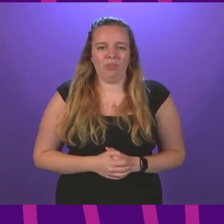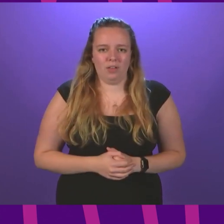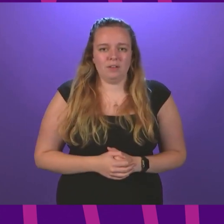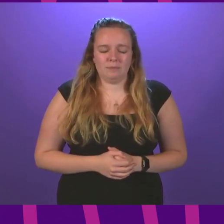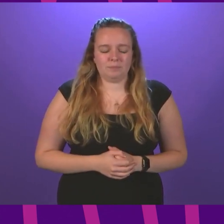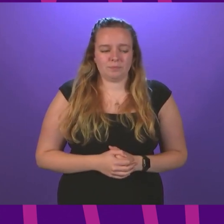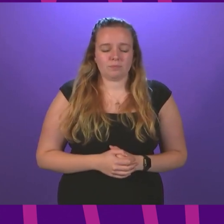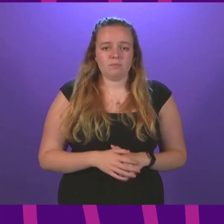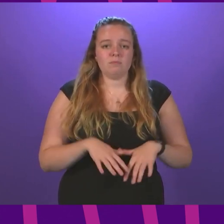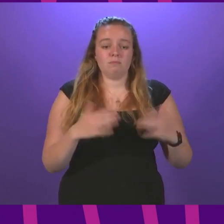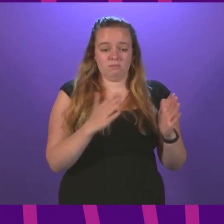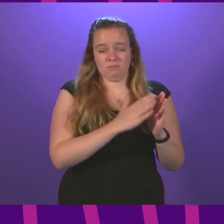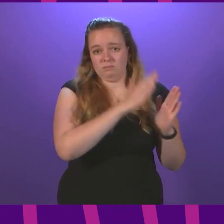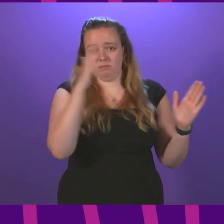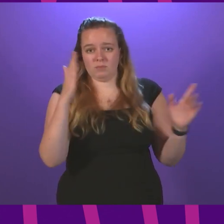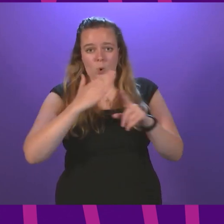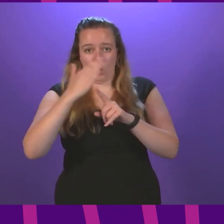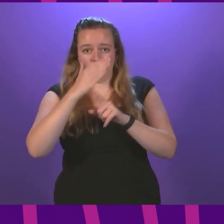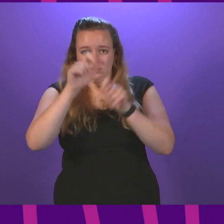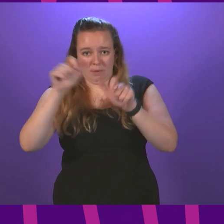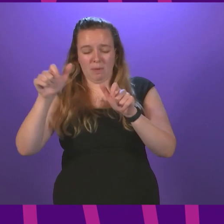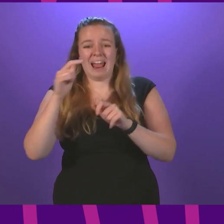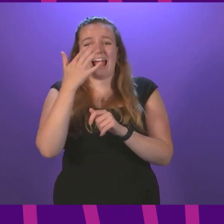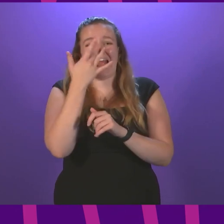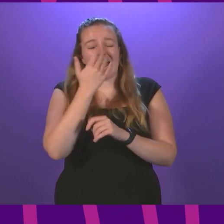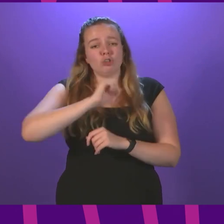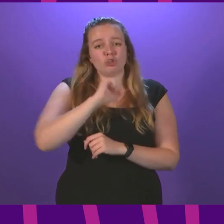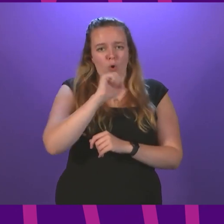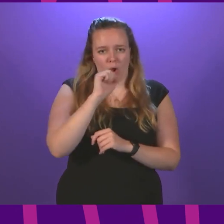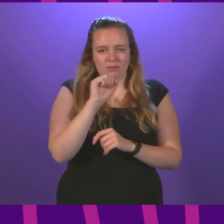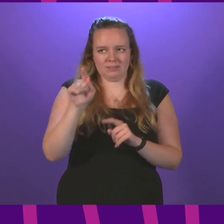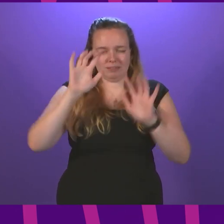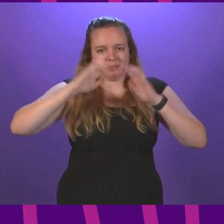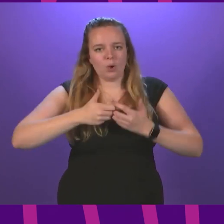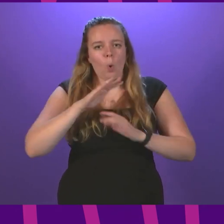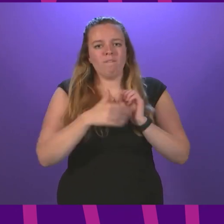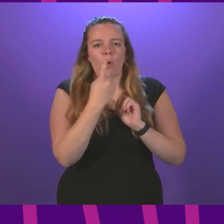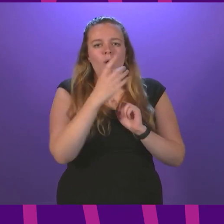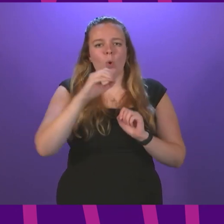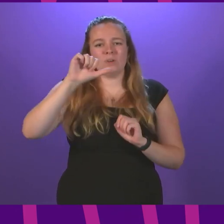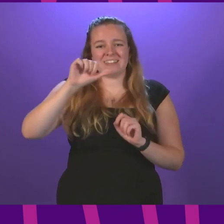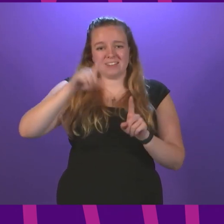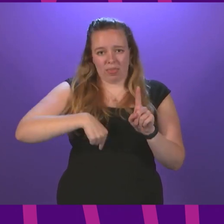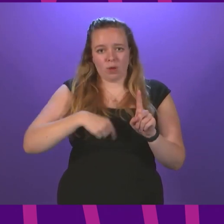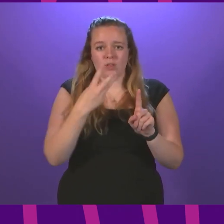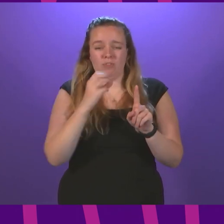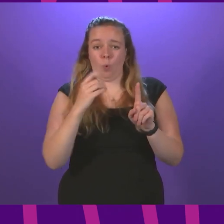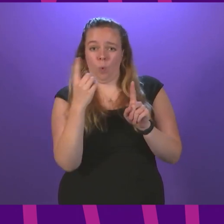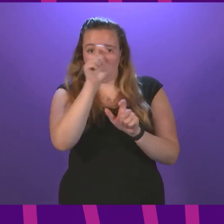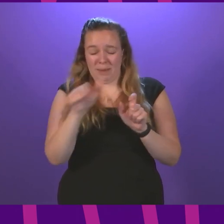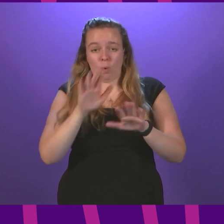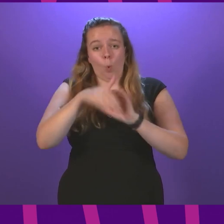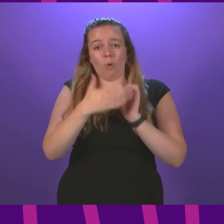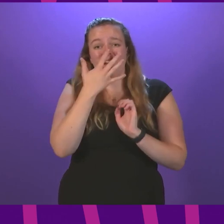There the other end of the age scale. Age Scotland are concerned about 106,301 people, over